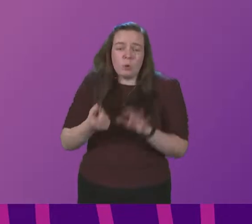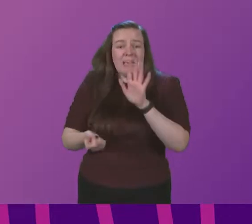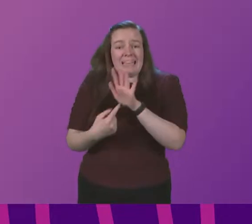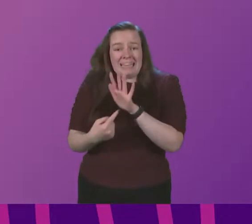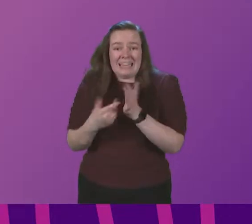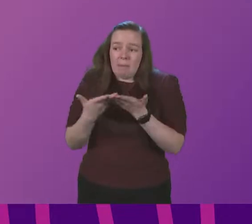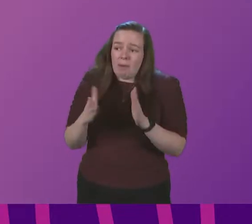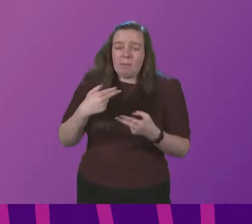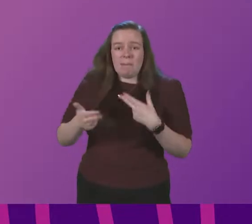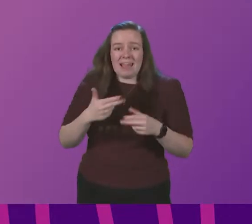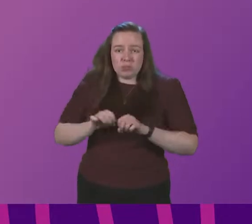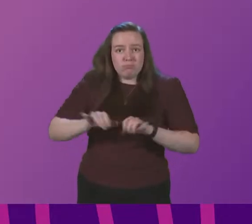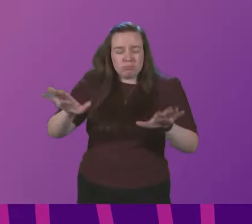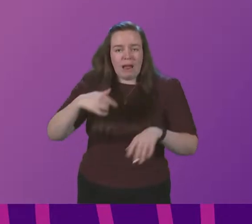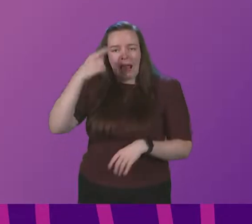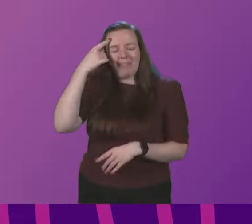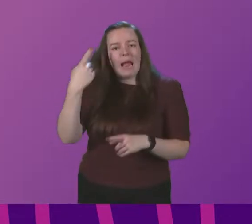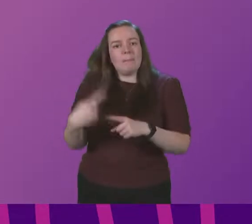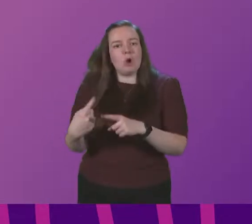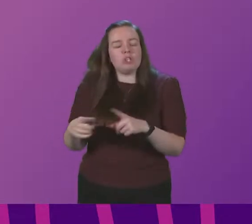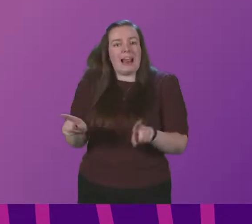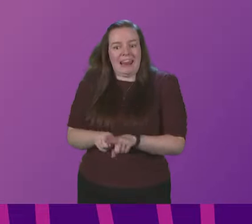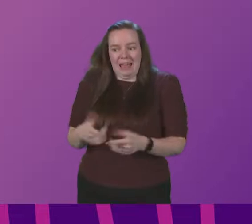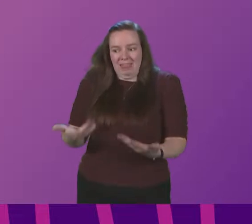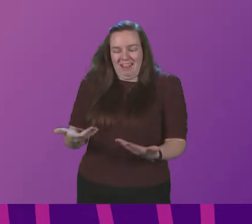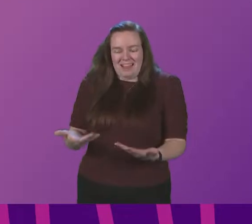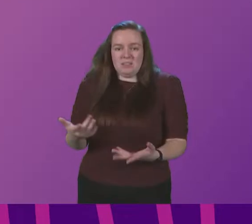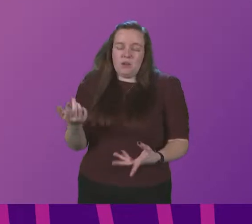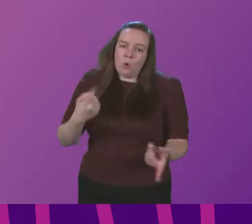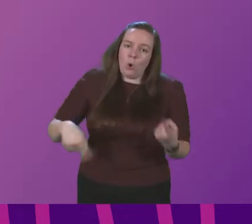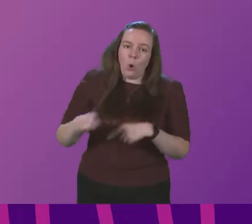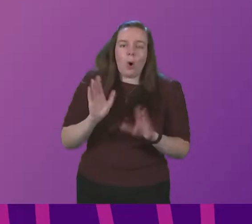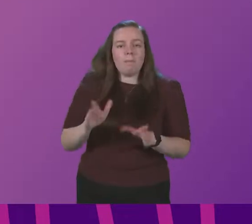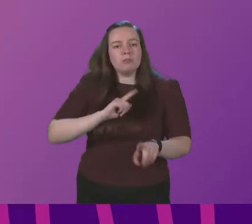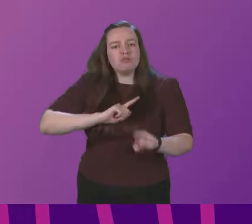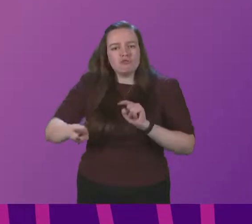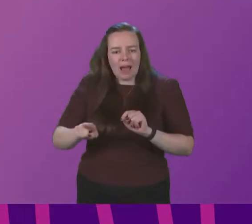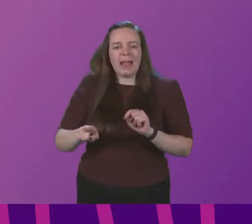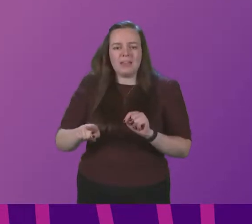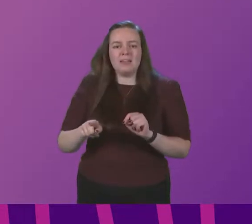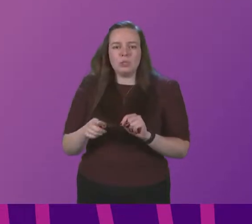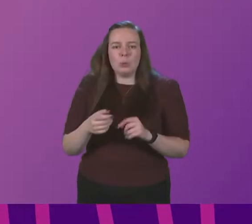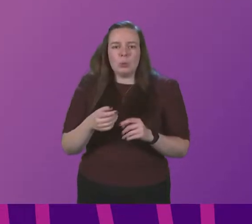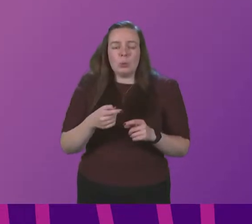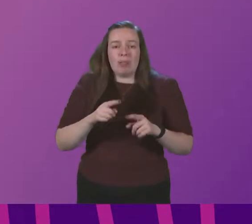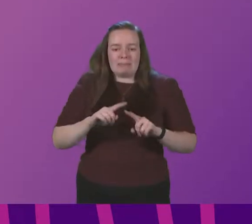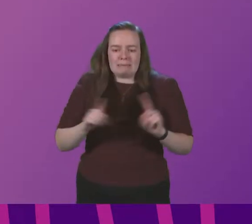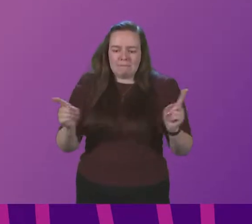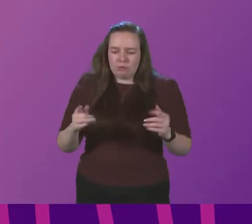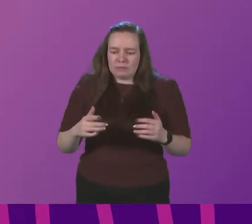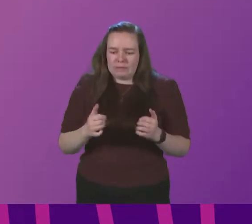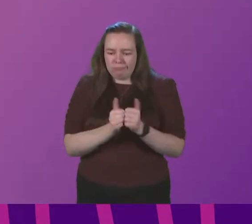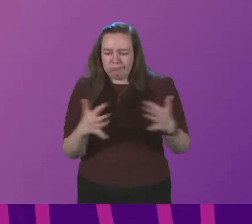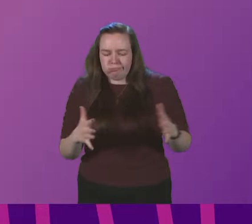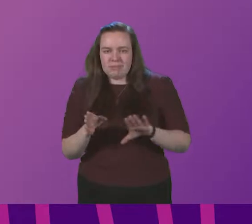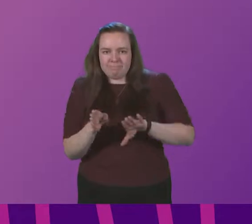across. I think in an emergency like this, it's incumbent on all of us to try to put the differences to one side and unite to